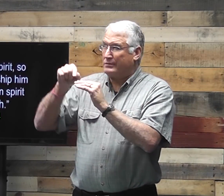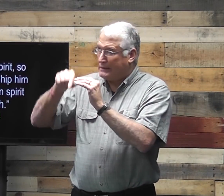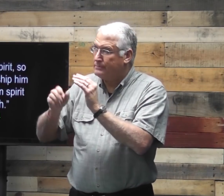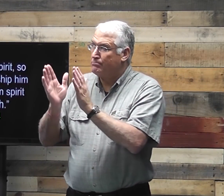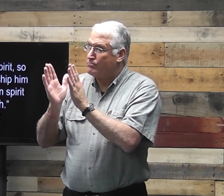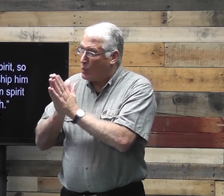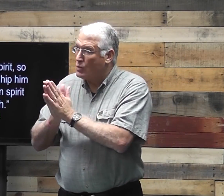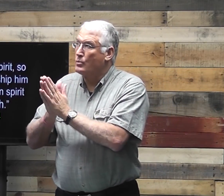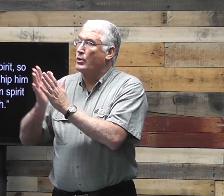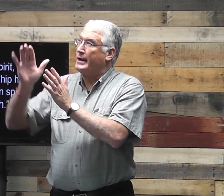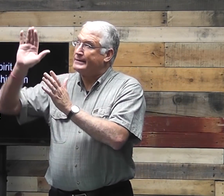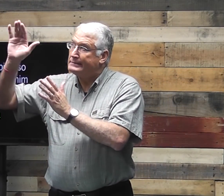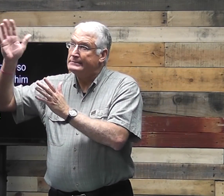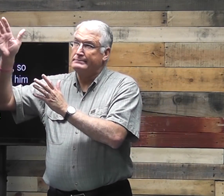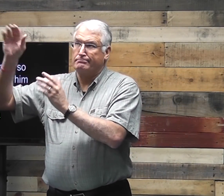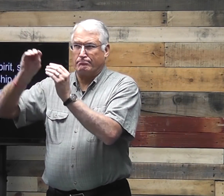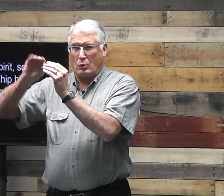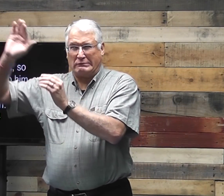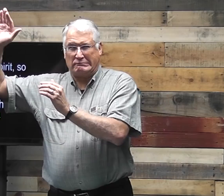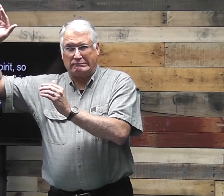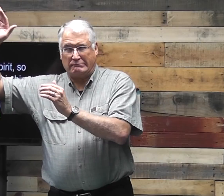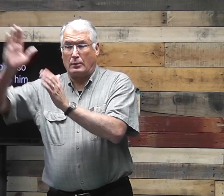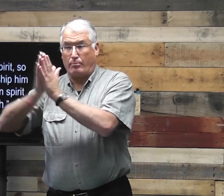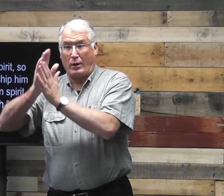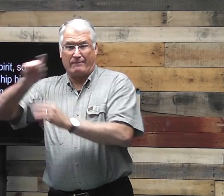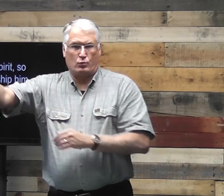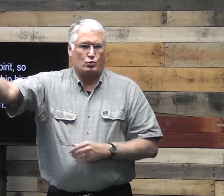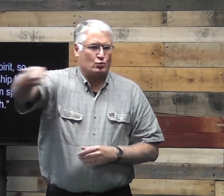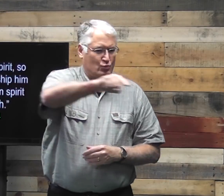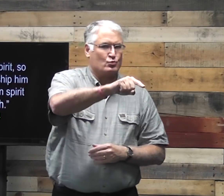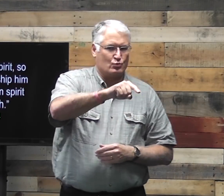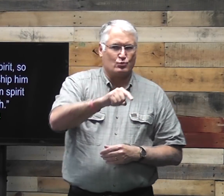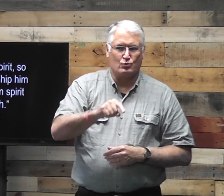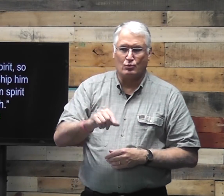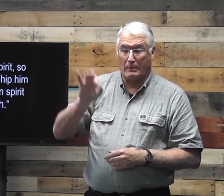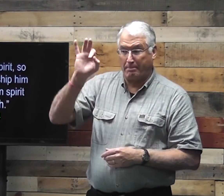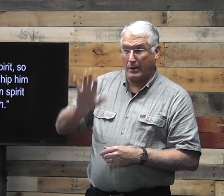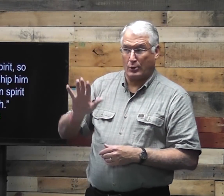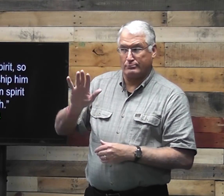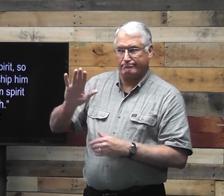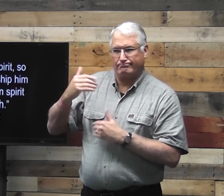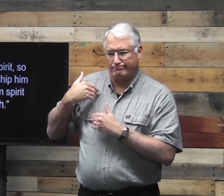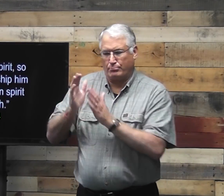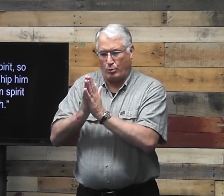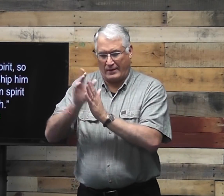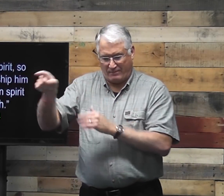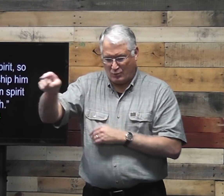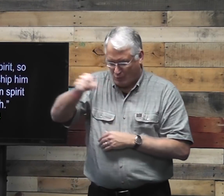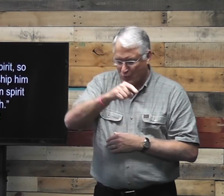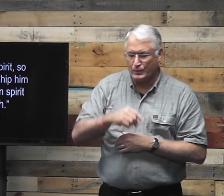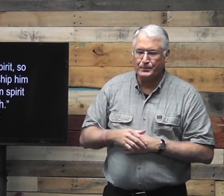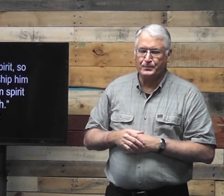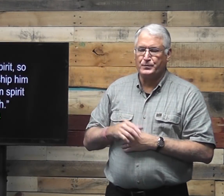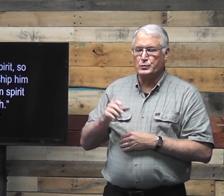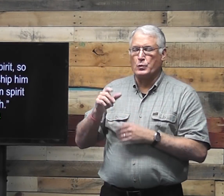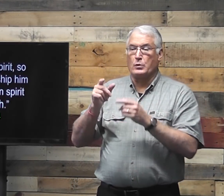I need to be in deeper prayer with God. Praying for you as a pastor is our responsibility to pray.